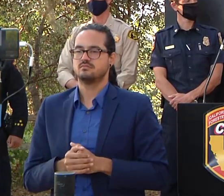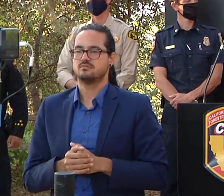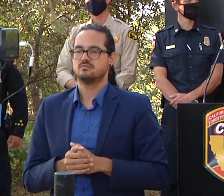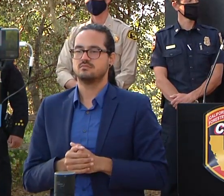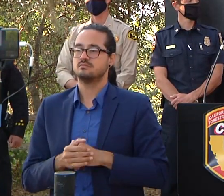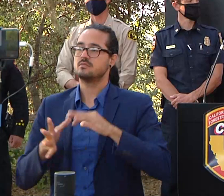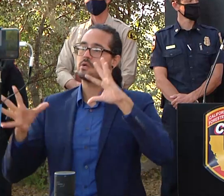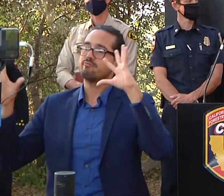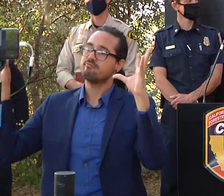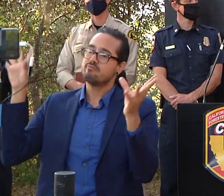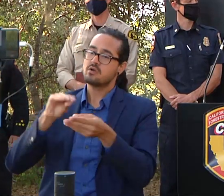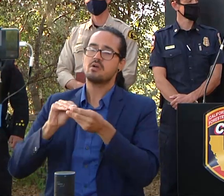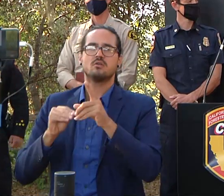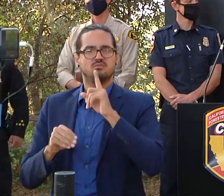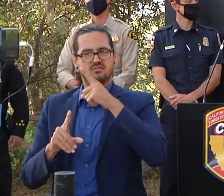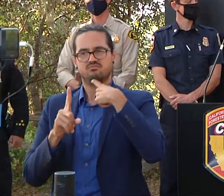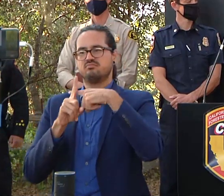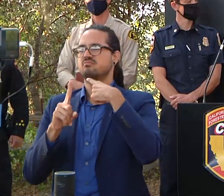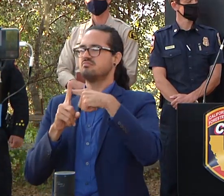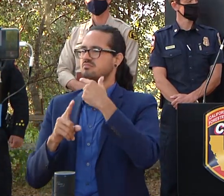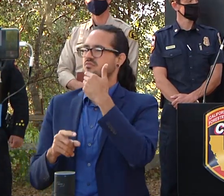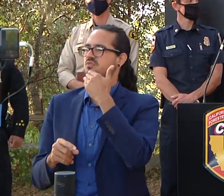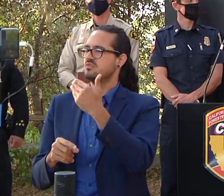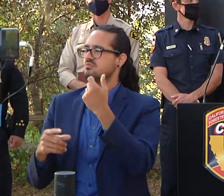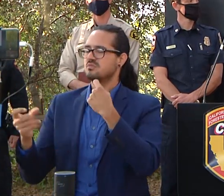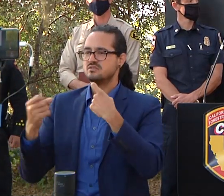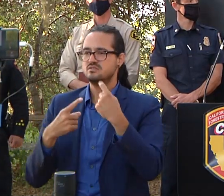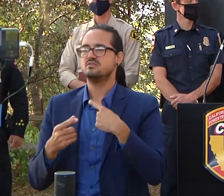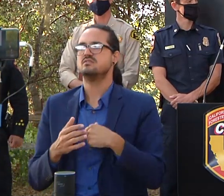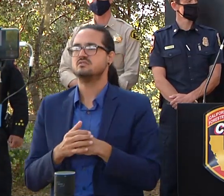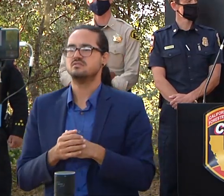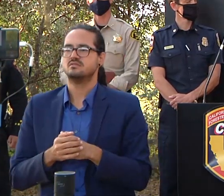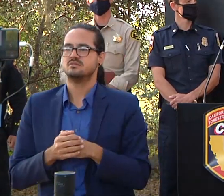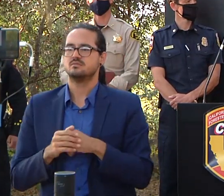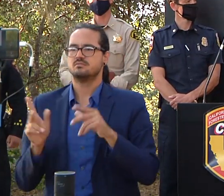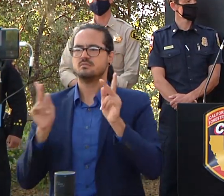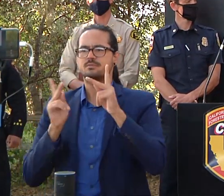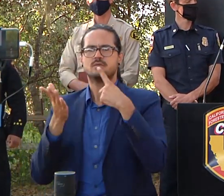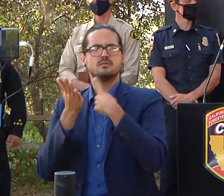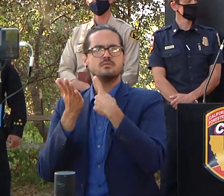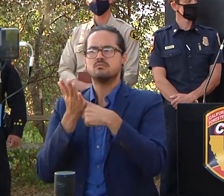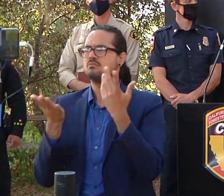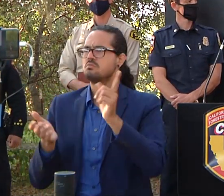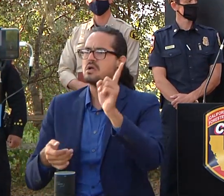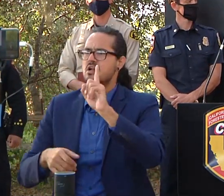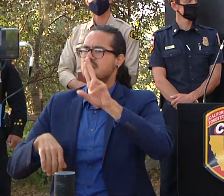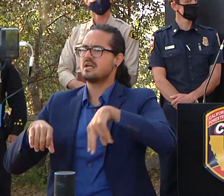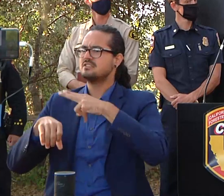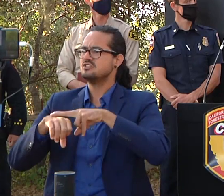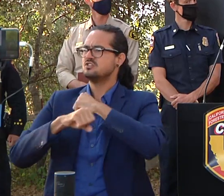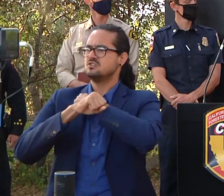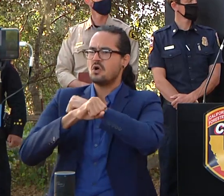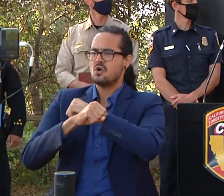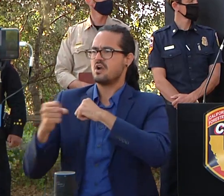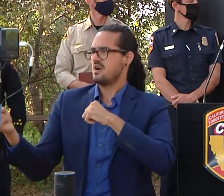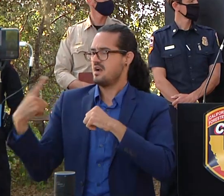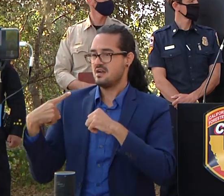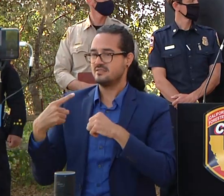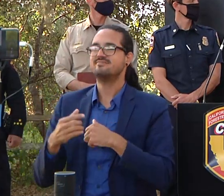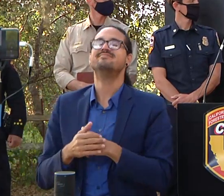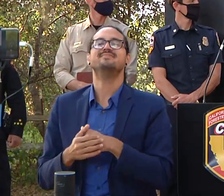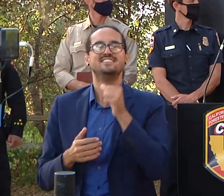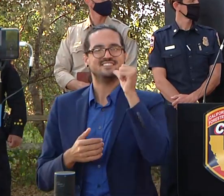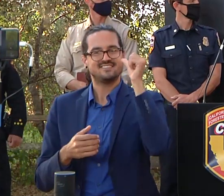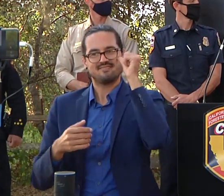been questions about the the national guard we received yesterday a couple of national guard crews they've been employed and they've been working uh predominantly down